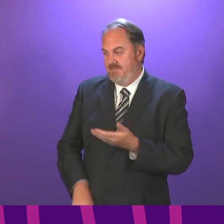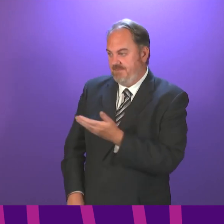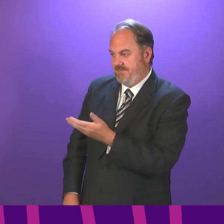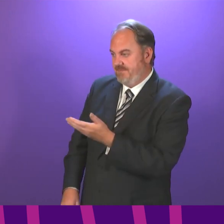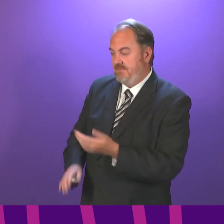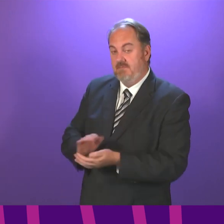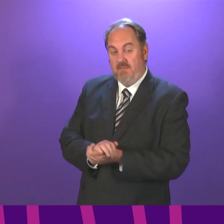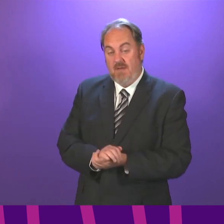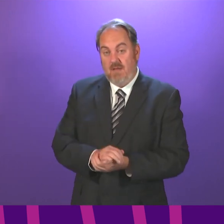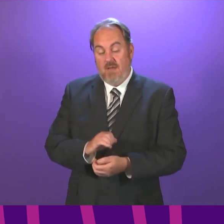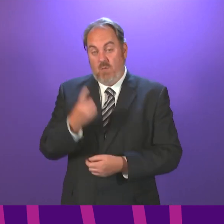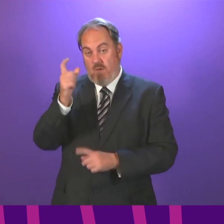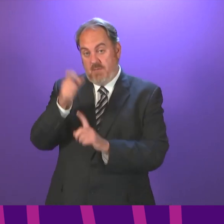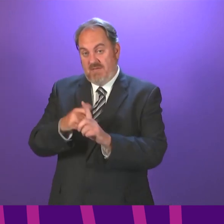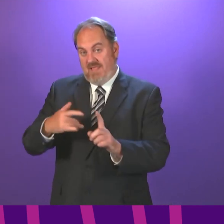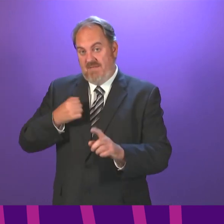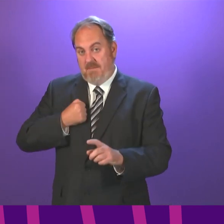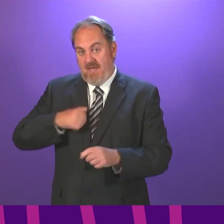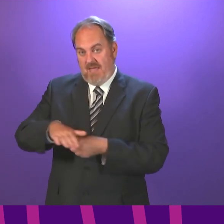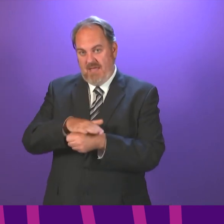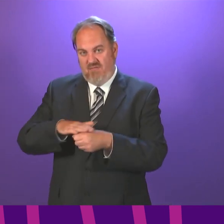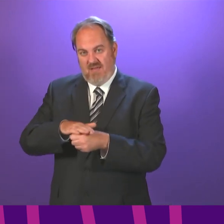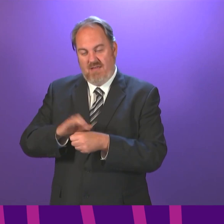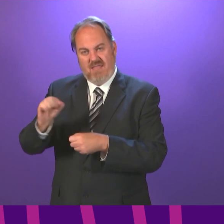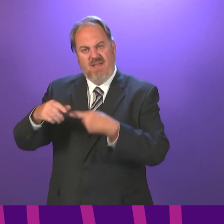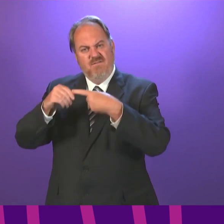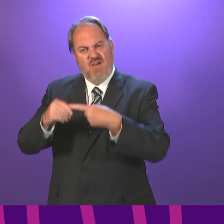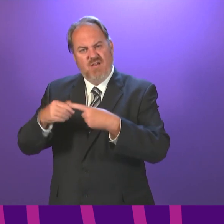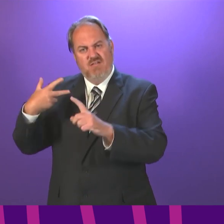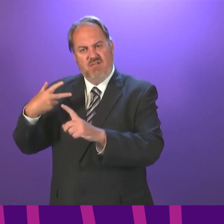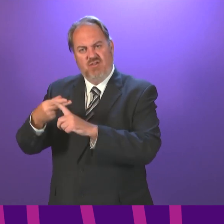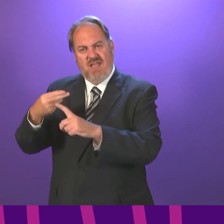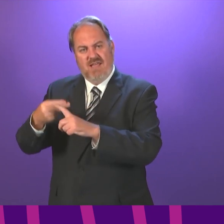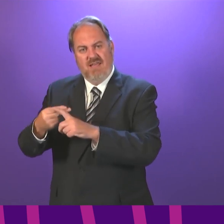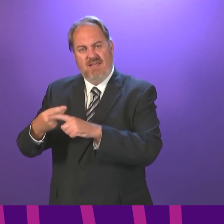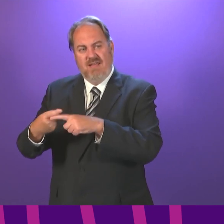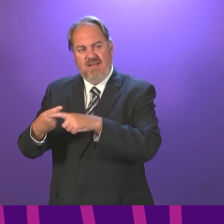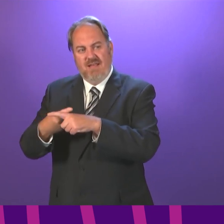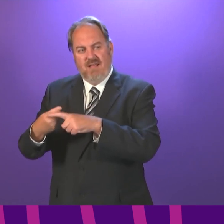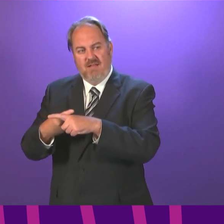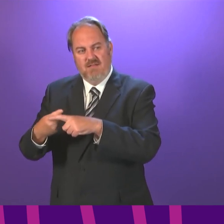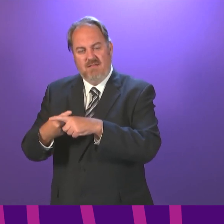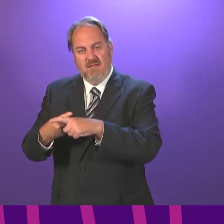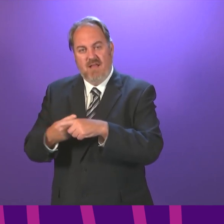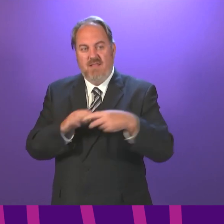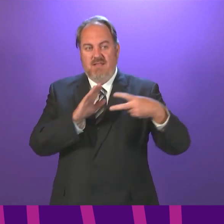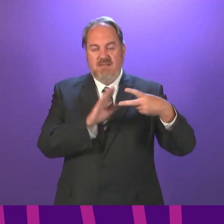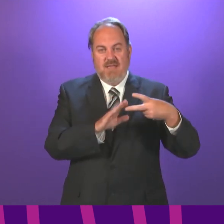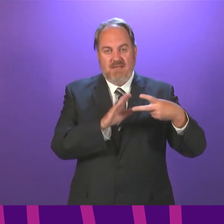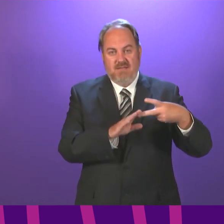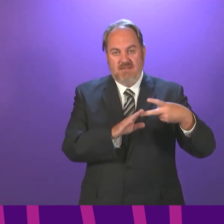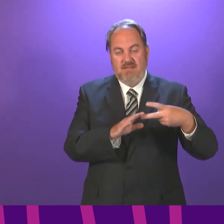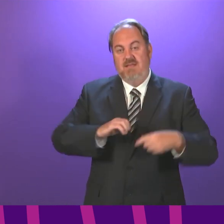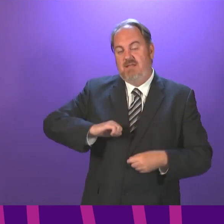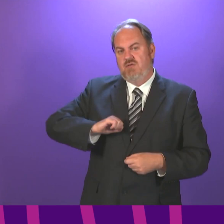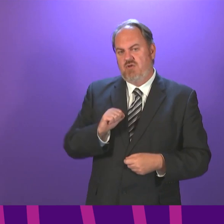First Minister, my constituent received their first COVID vaccine in England and their second in Scotland. I understand that the NHS here in Scotland are struggling to